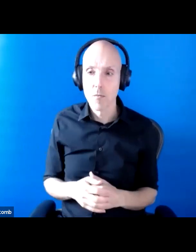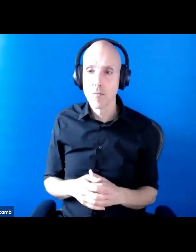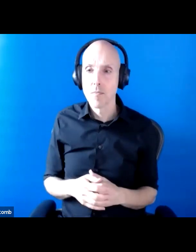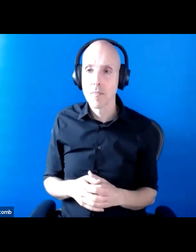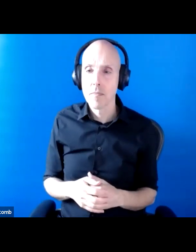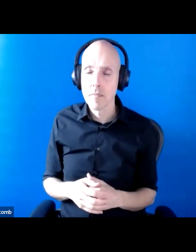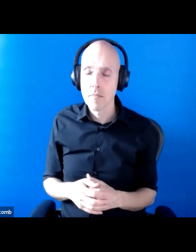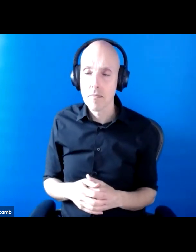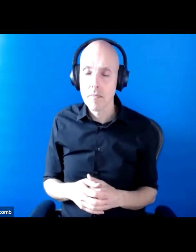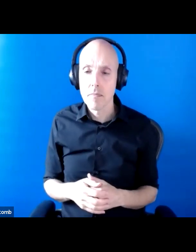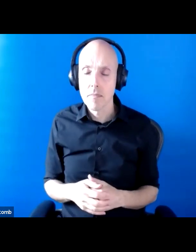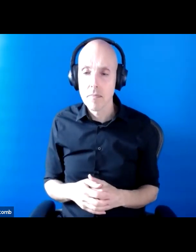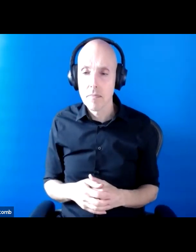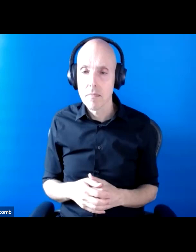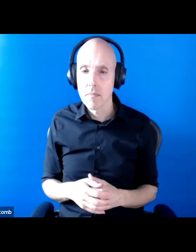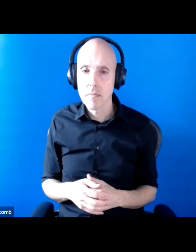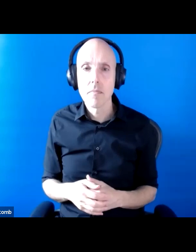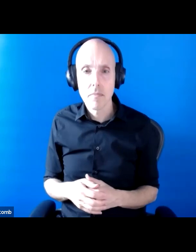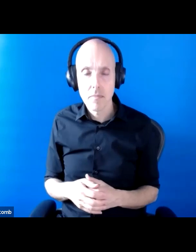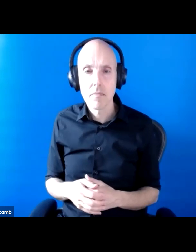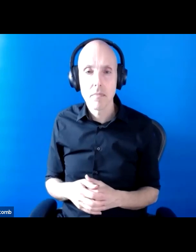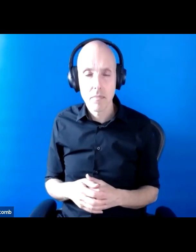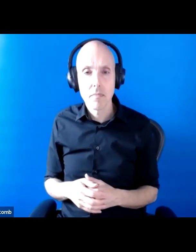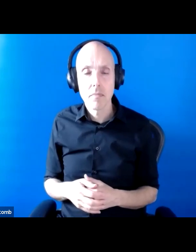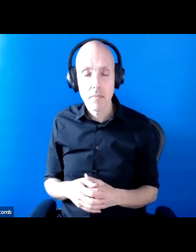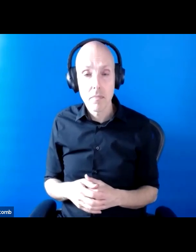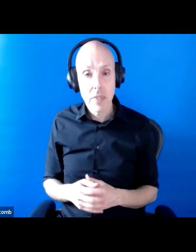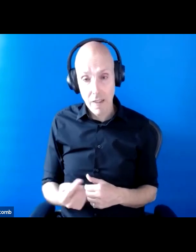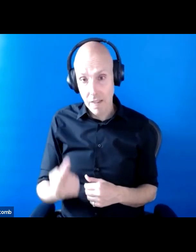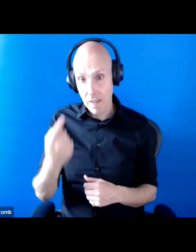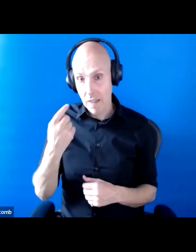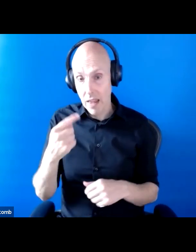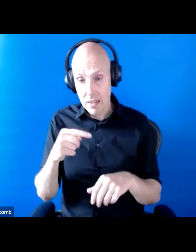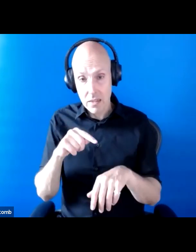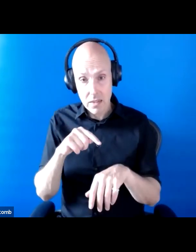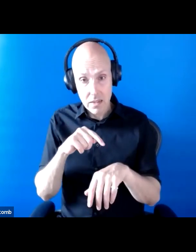same time we were having people with COVID discharged into care homes